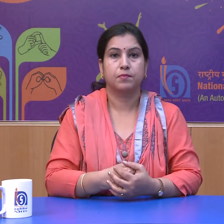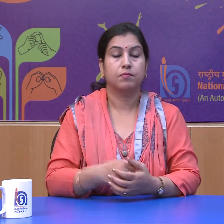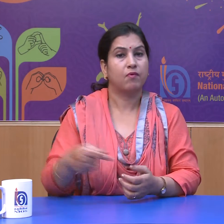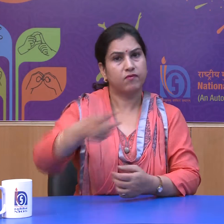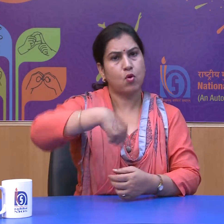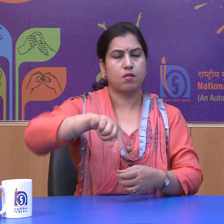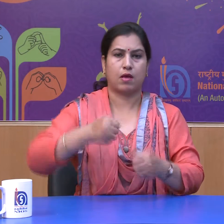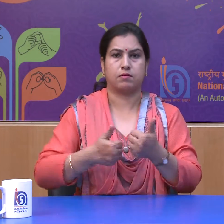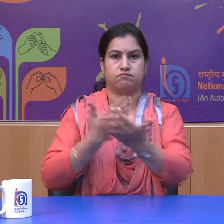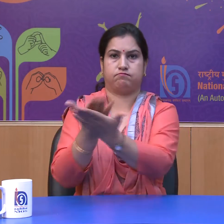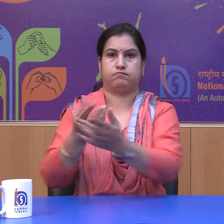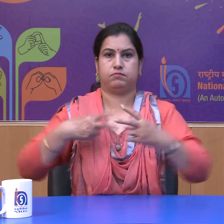go to courts for justice.